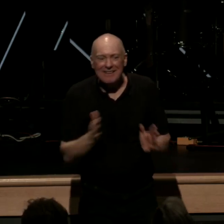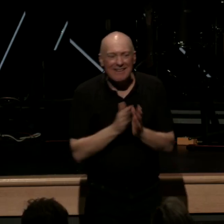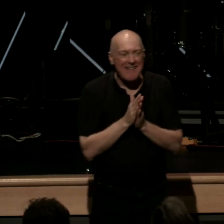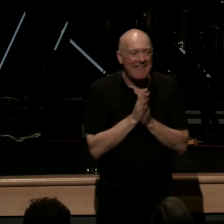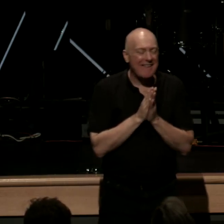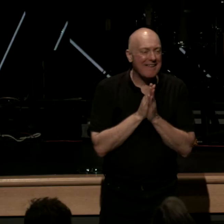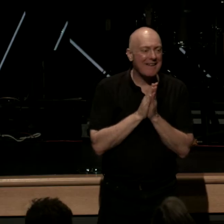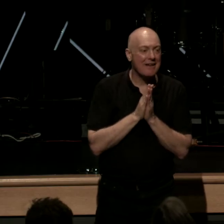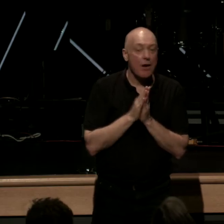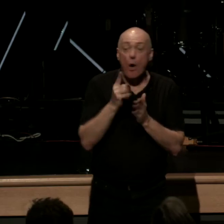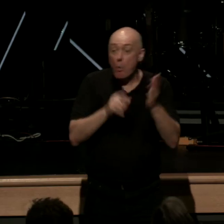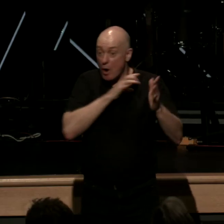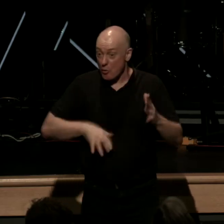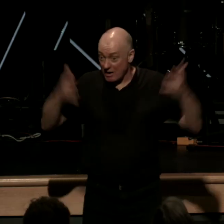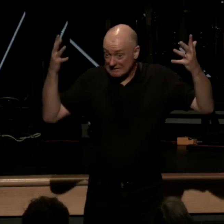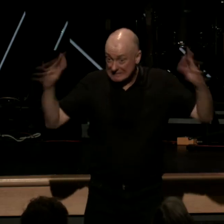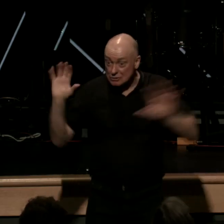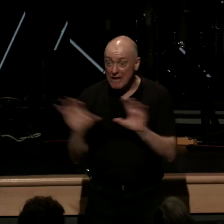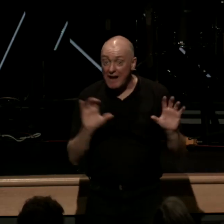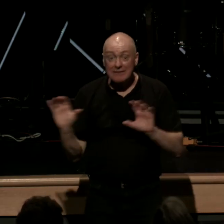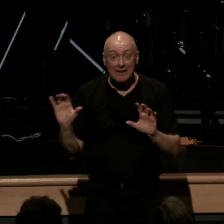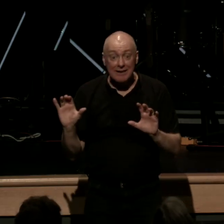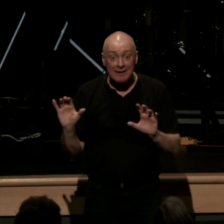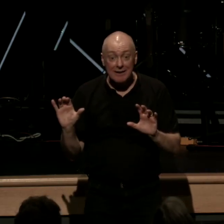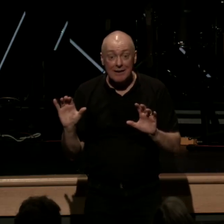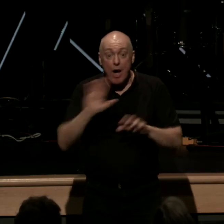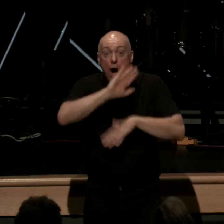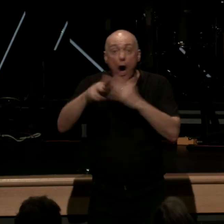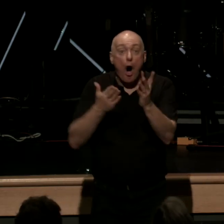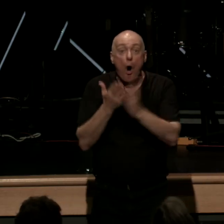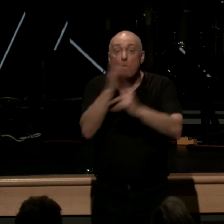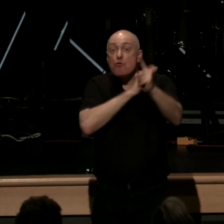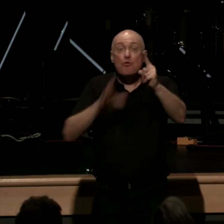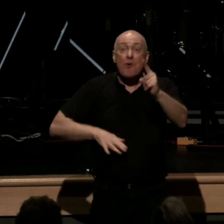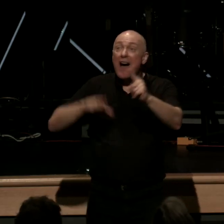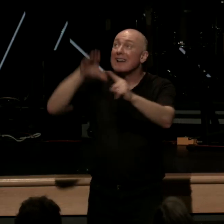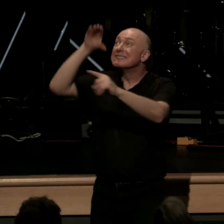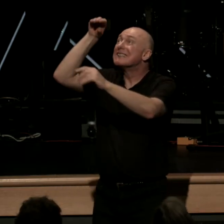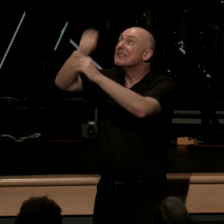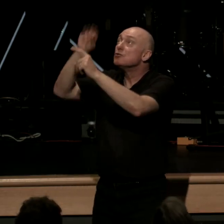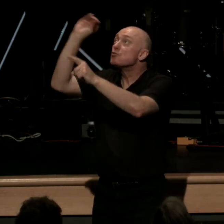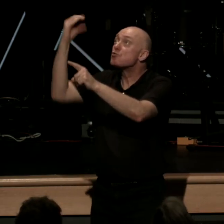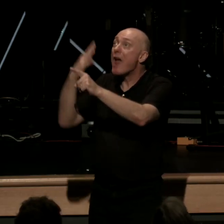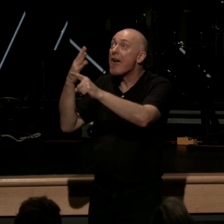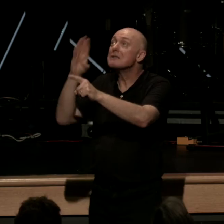and what Christ has done all through Christ and into grace by faith